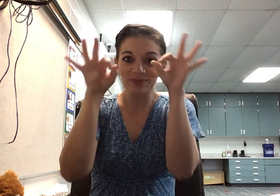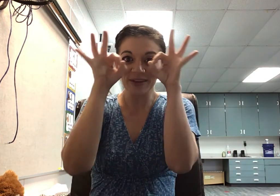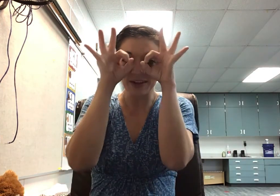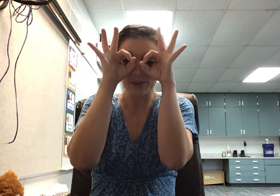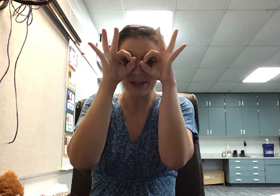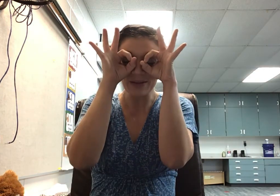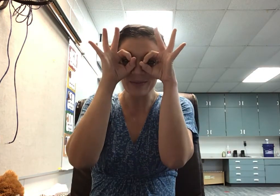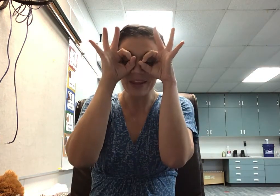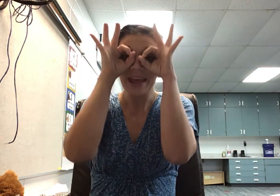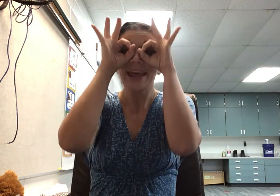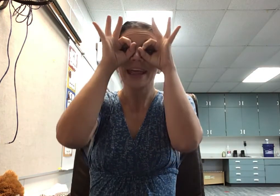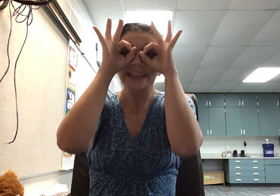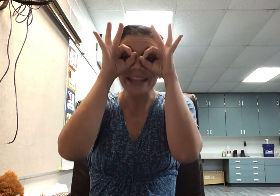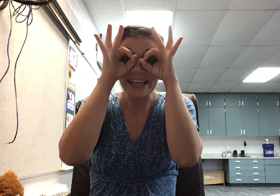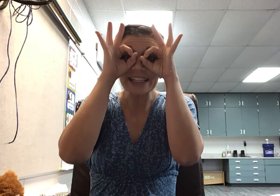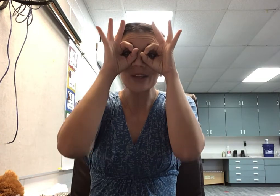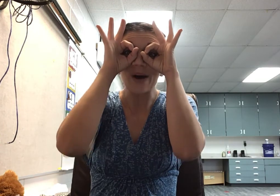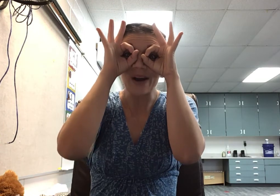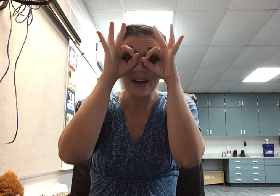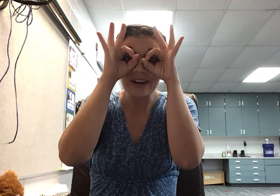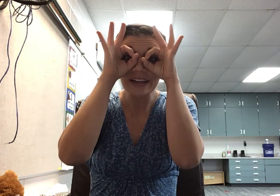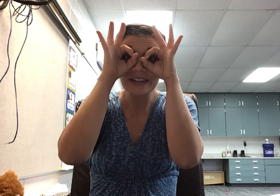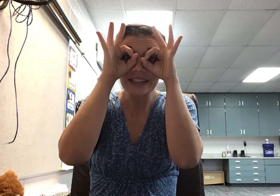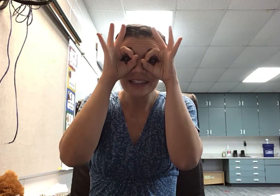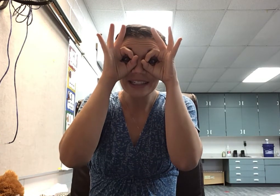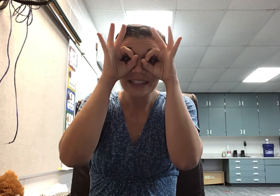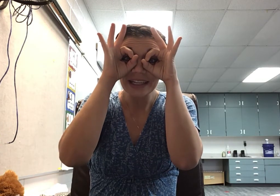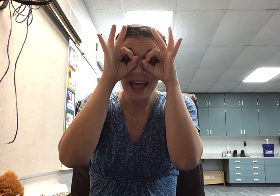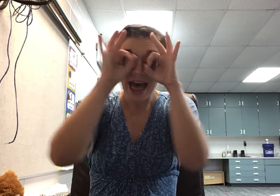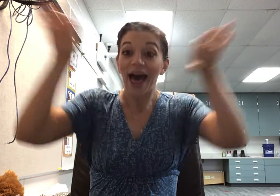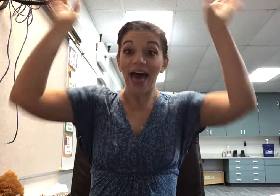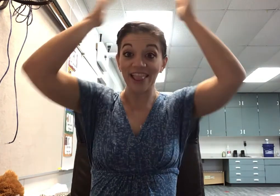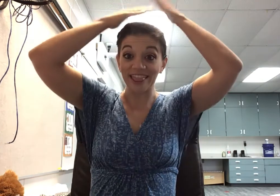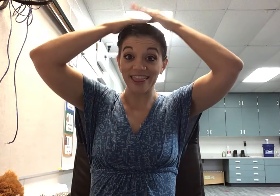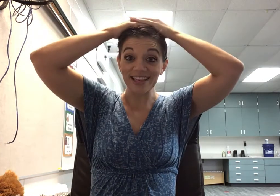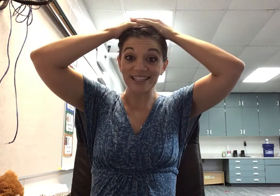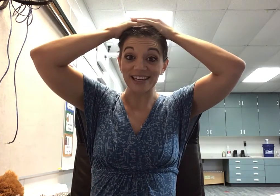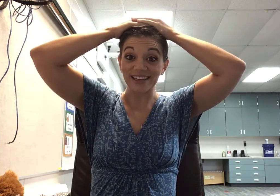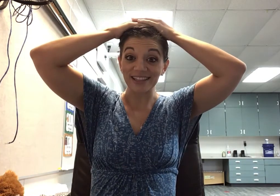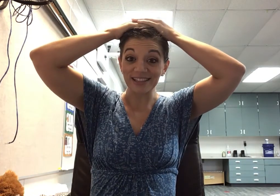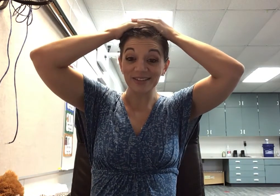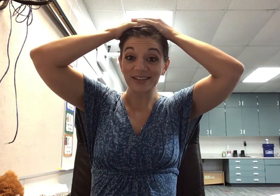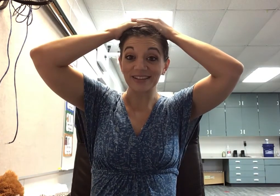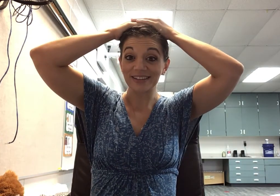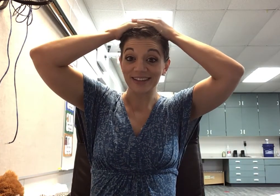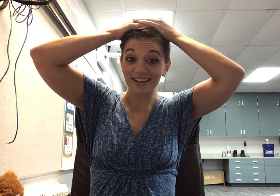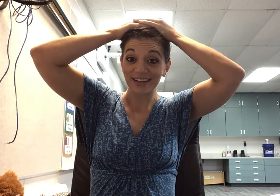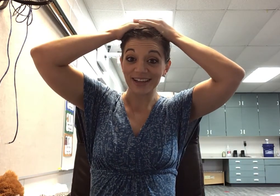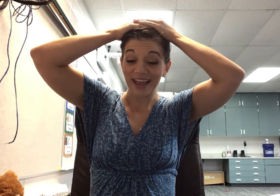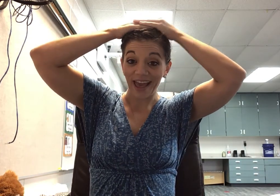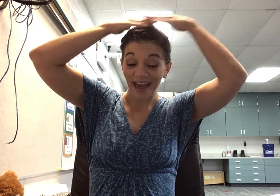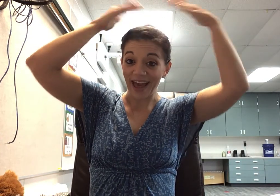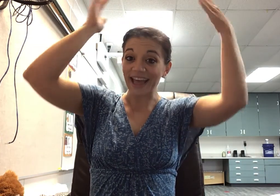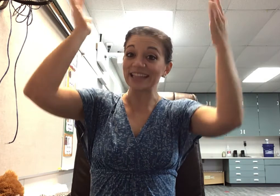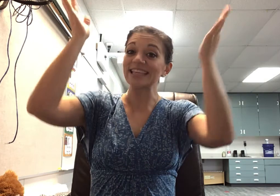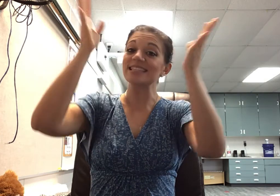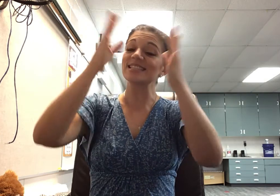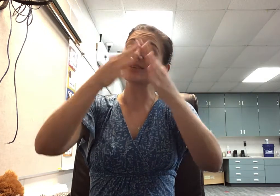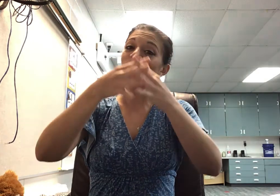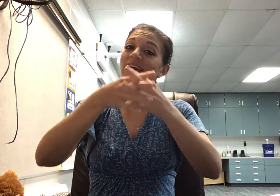Here we go. These are and this is and this is the way